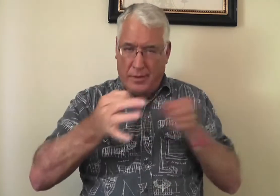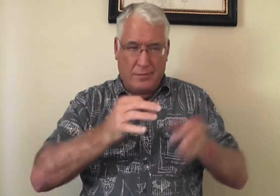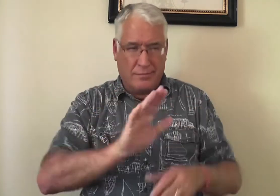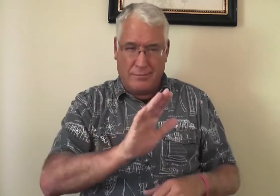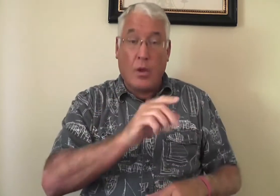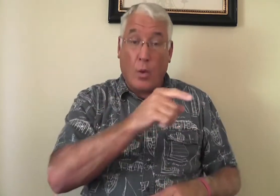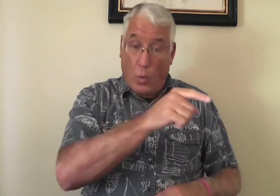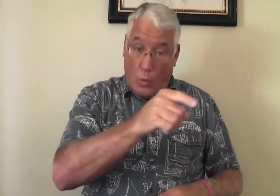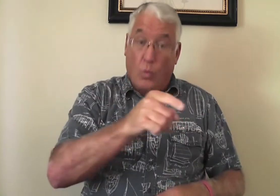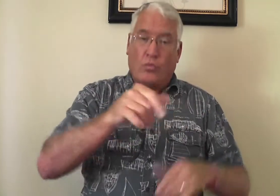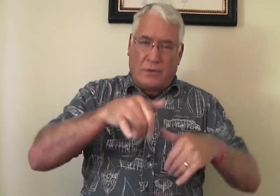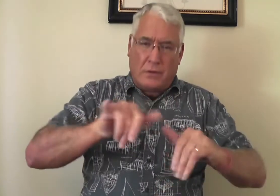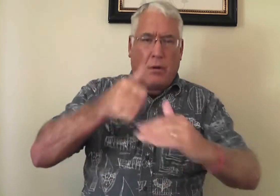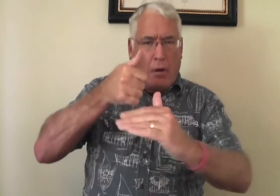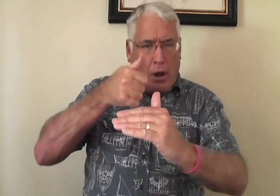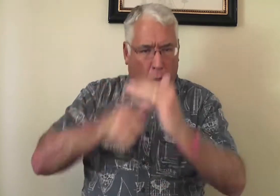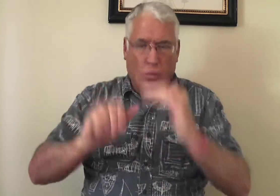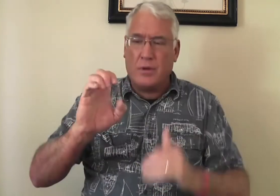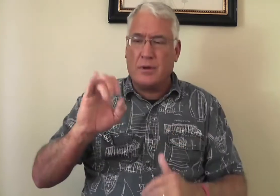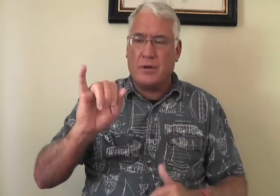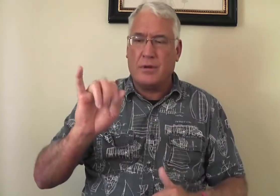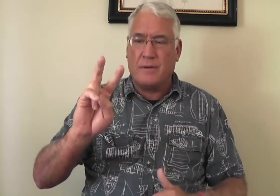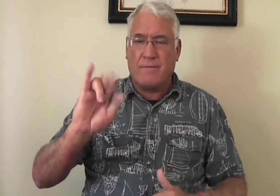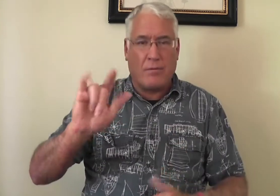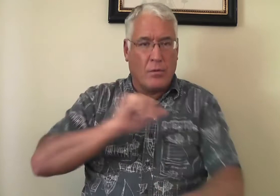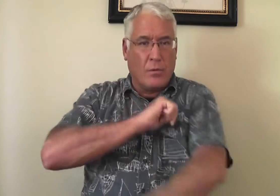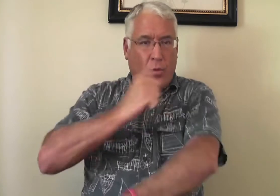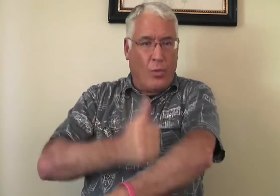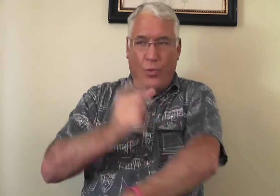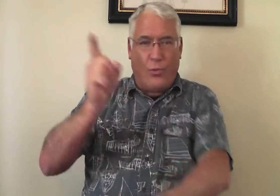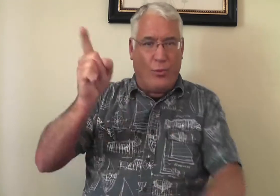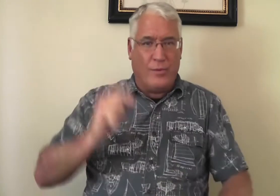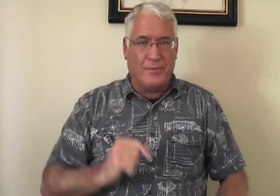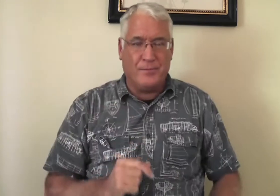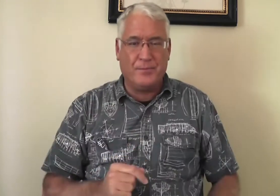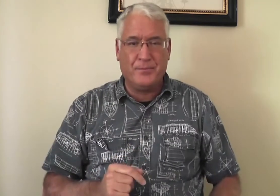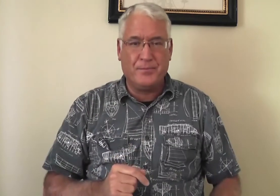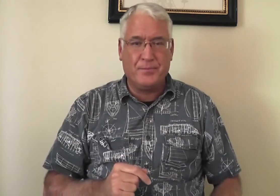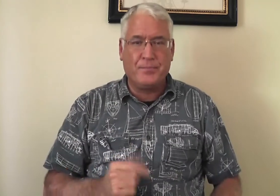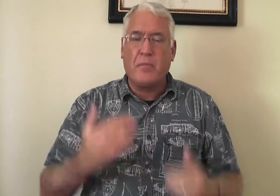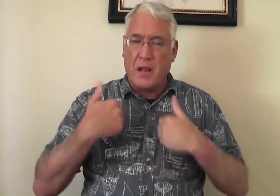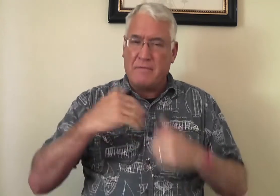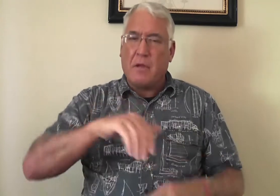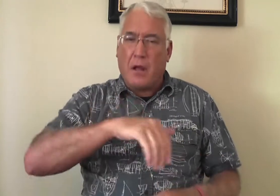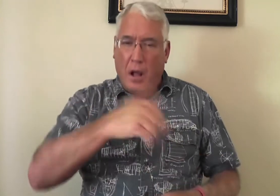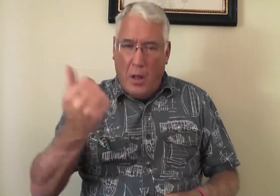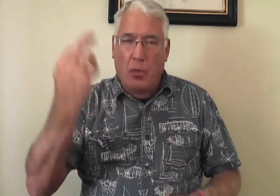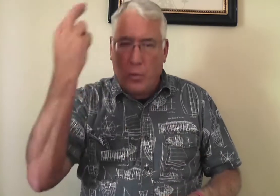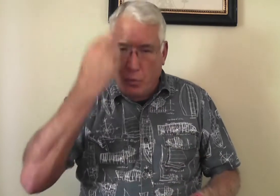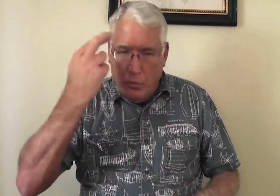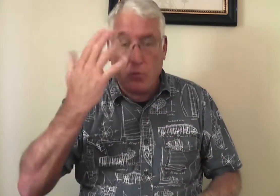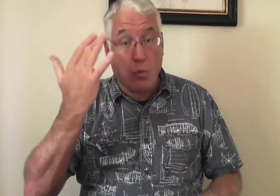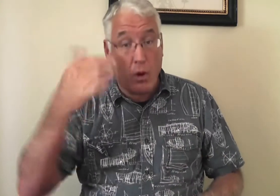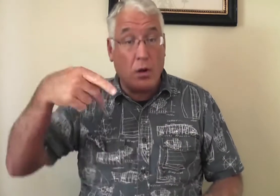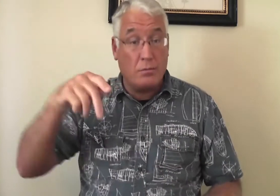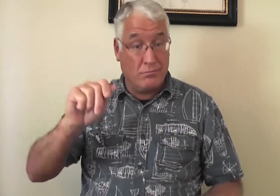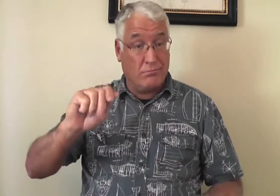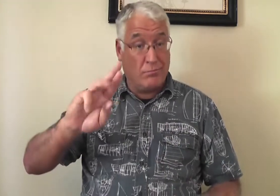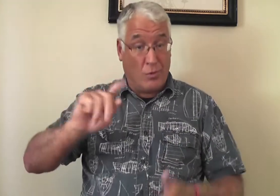Paul explained to them, No, you are still under civil authorities. And there's another